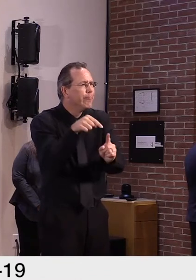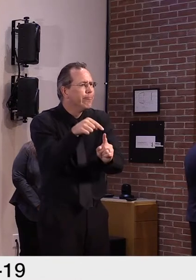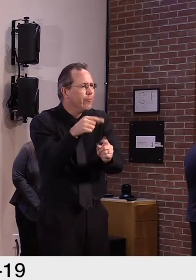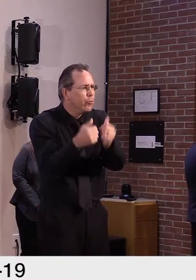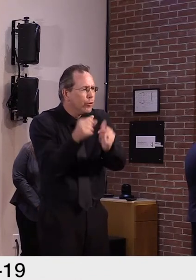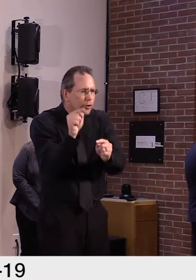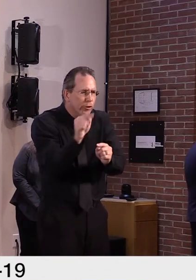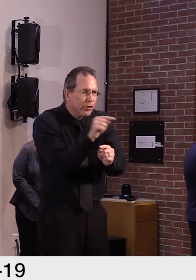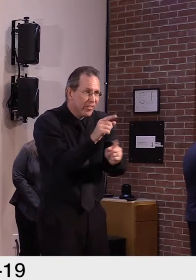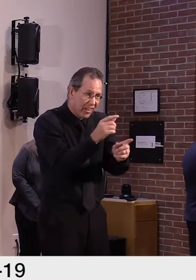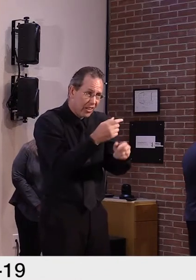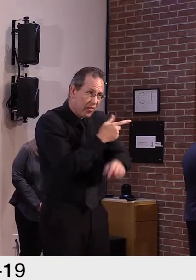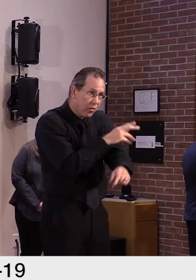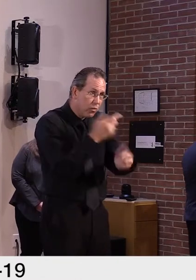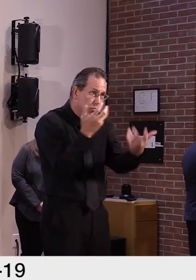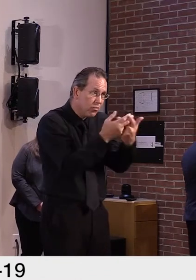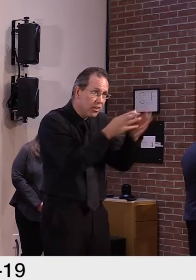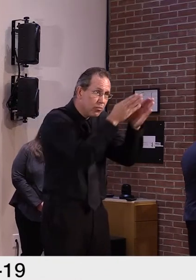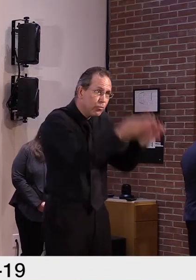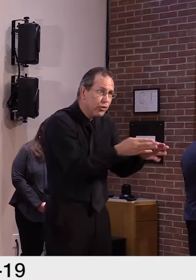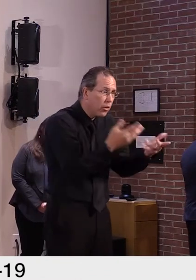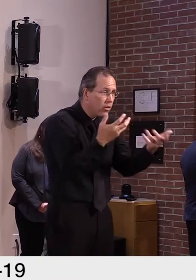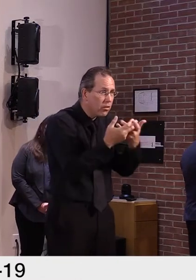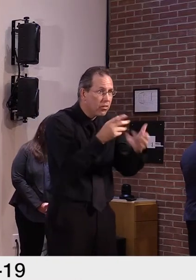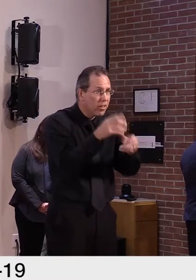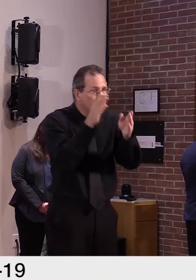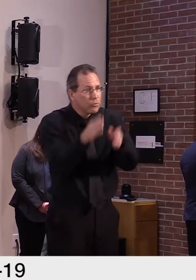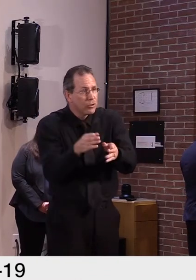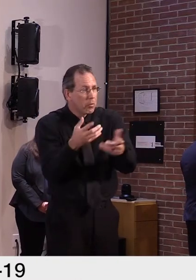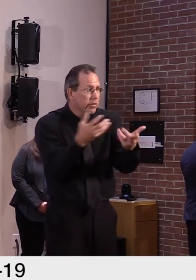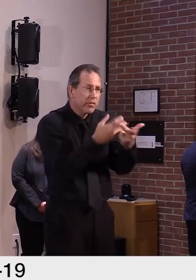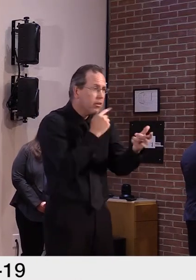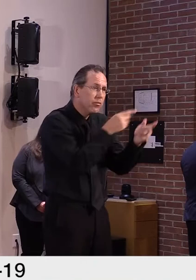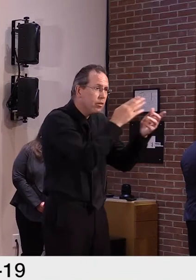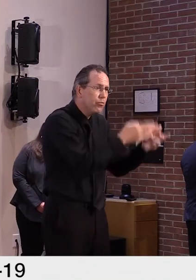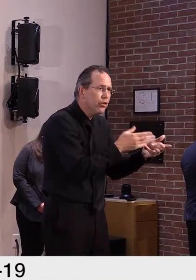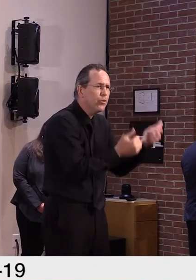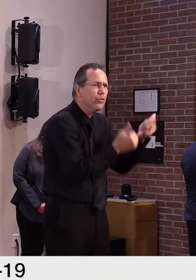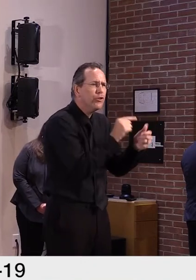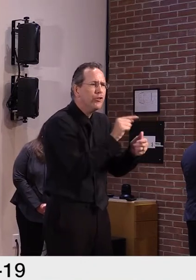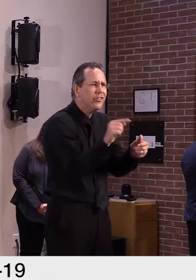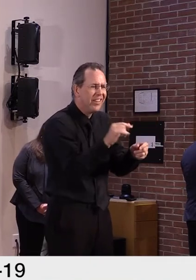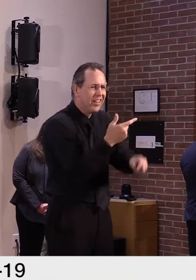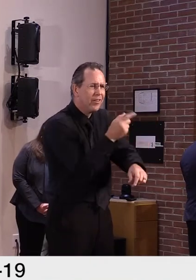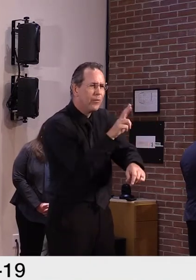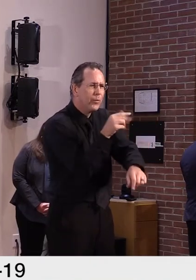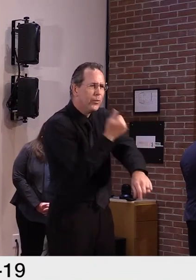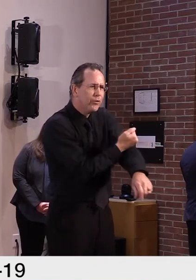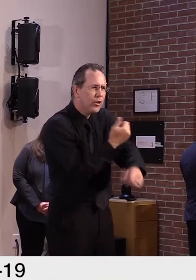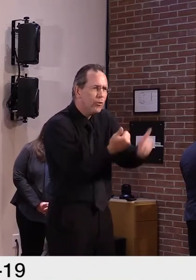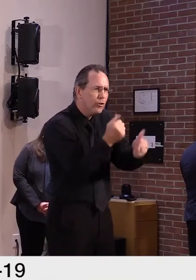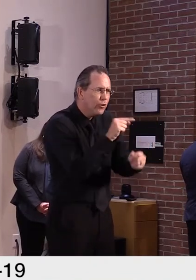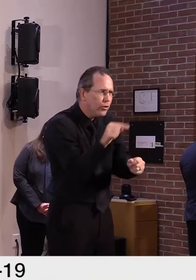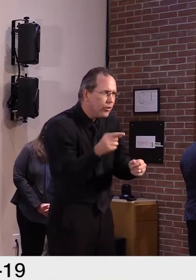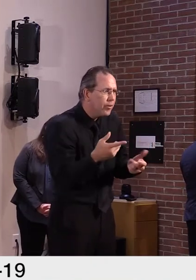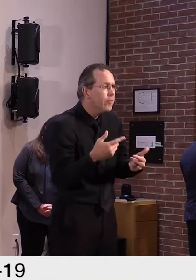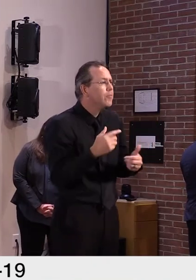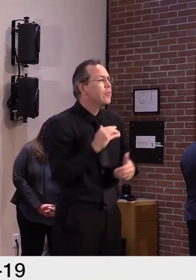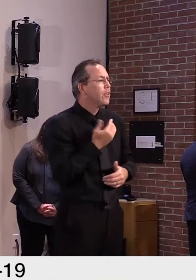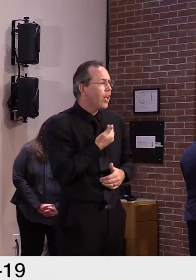But certainly, on a good year, we expect around 60% or so to be